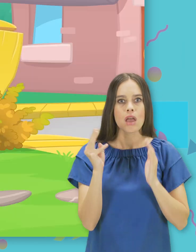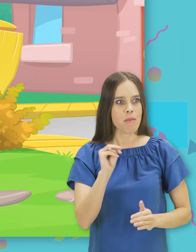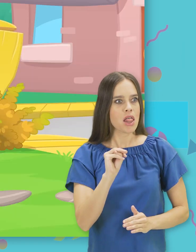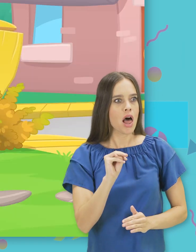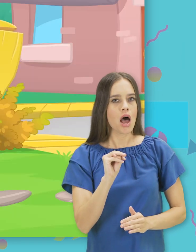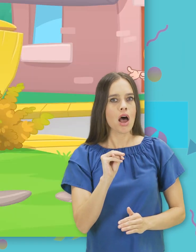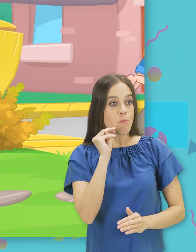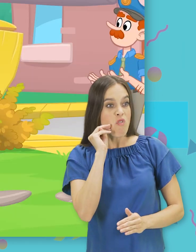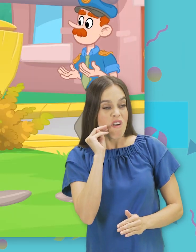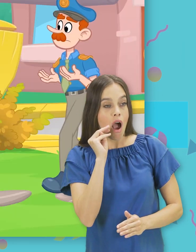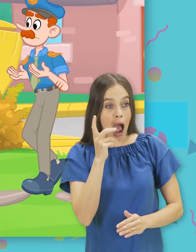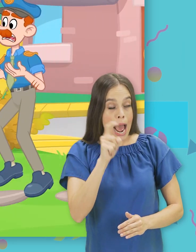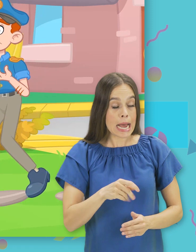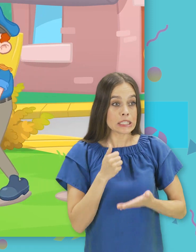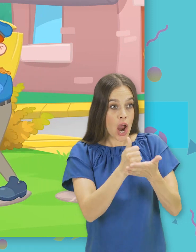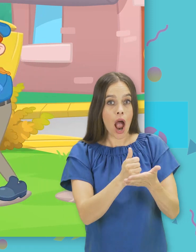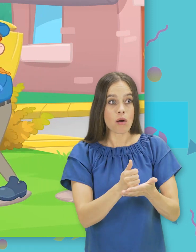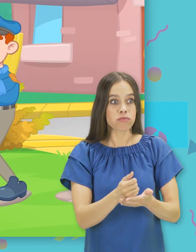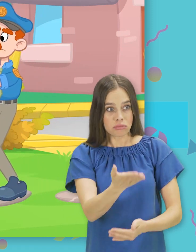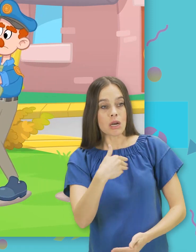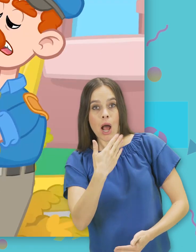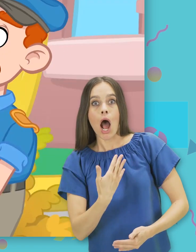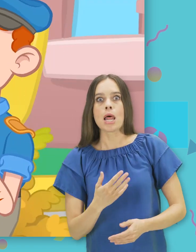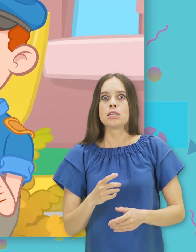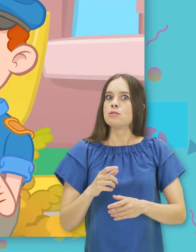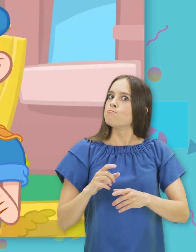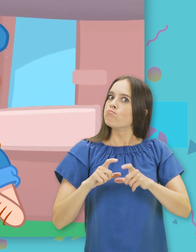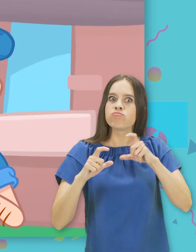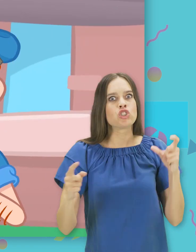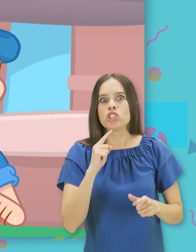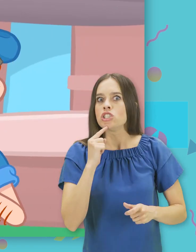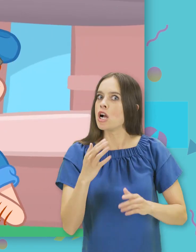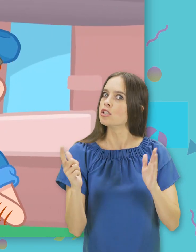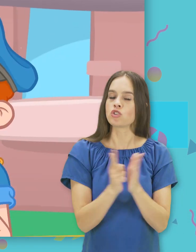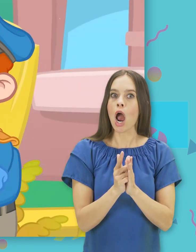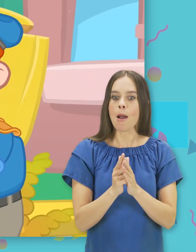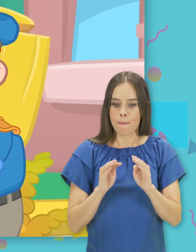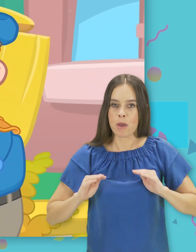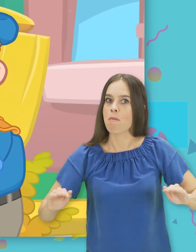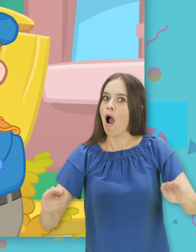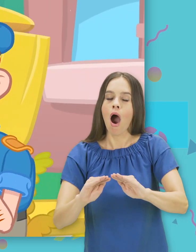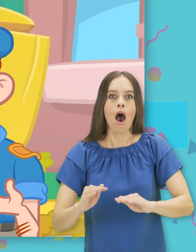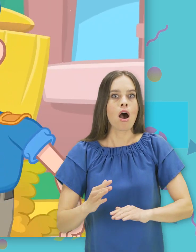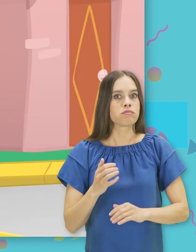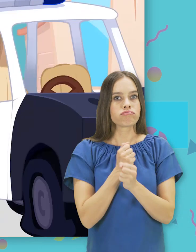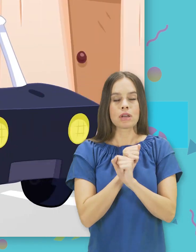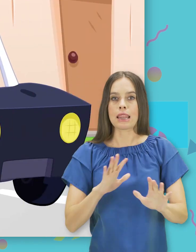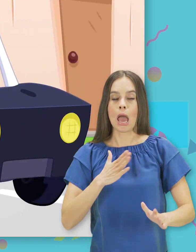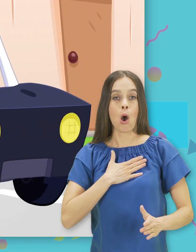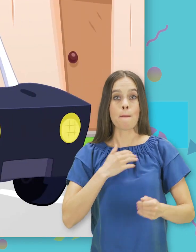Mila and Morple, I need your help. There's a major crime going on in the city park, and without my police car, I